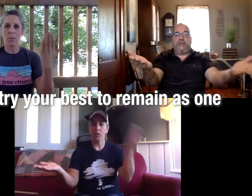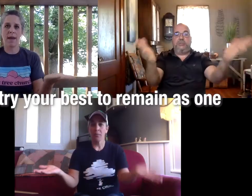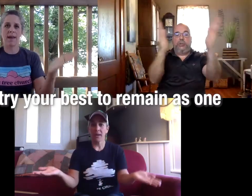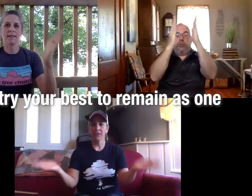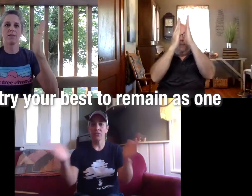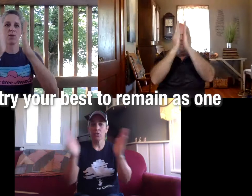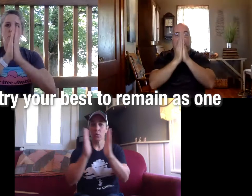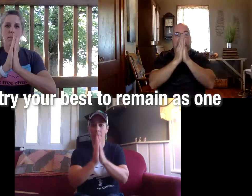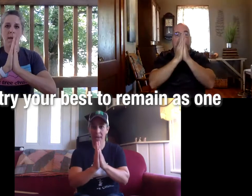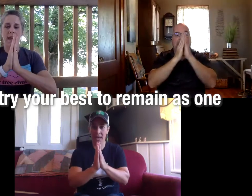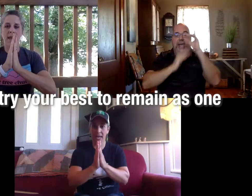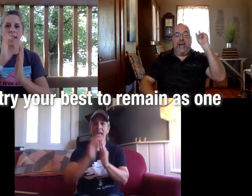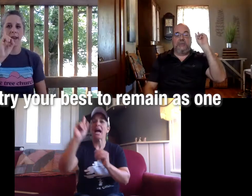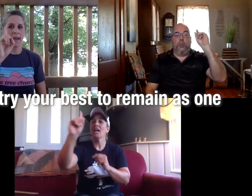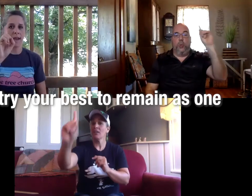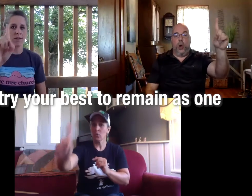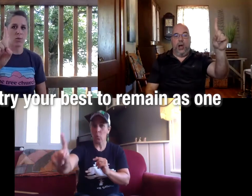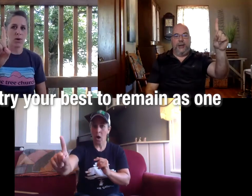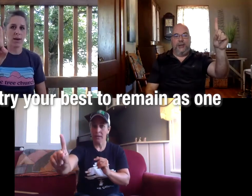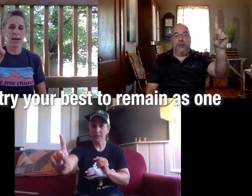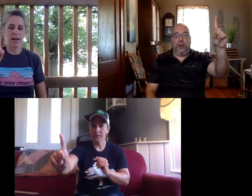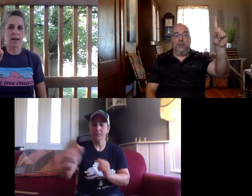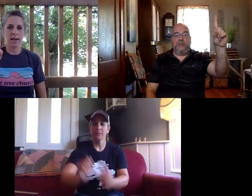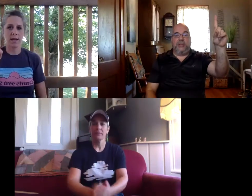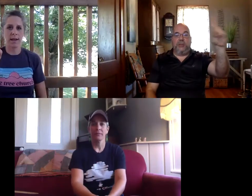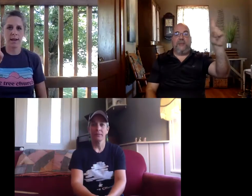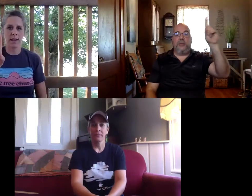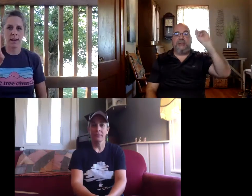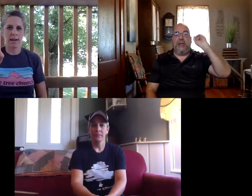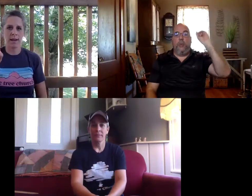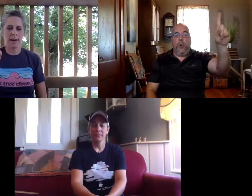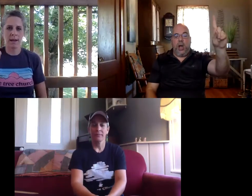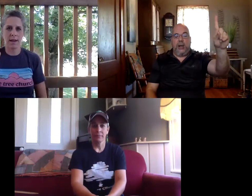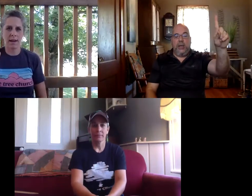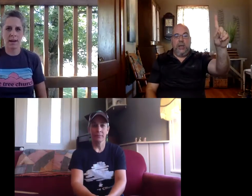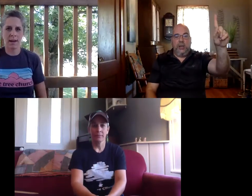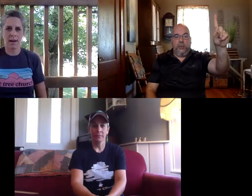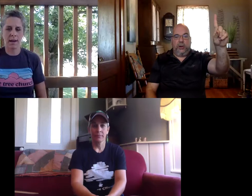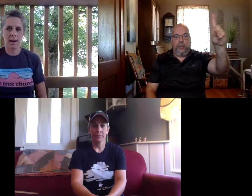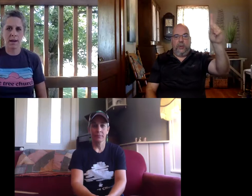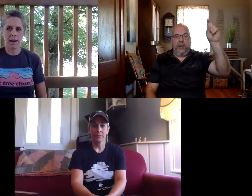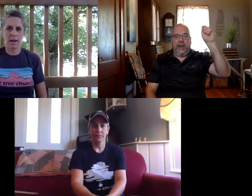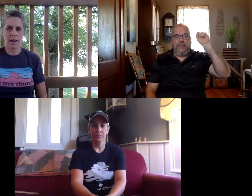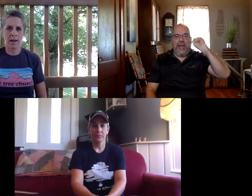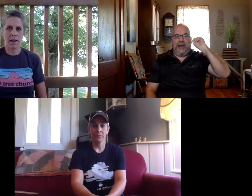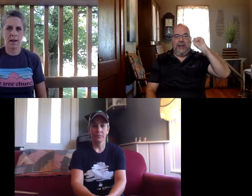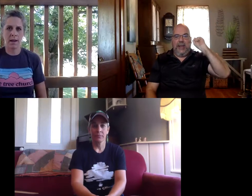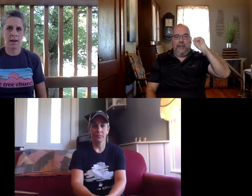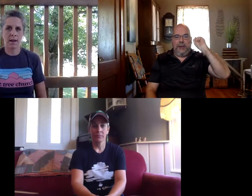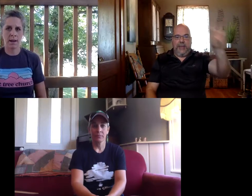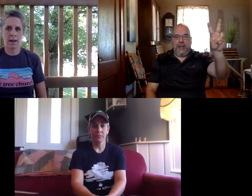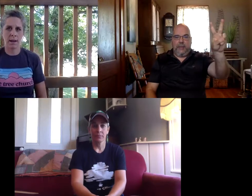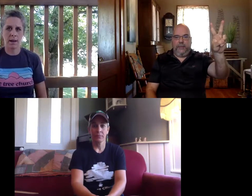best to remain as one good we're almost done so after we say one we're going to pull our hand back